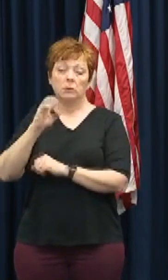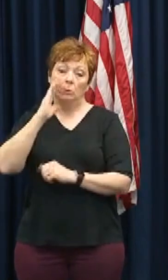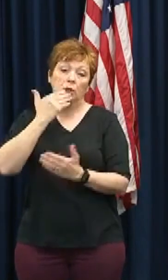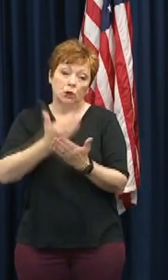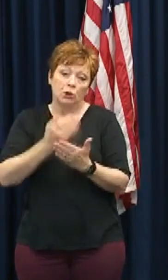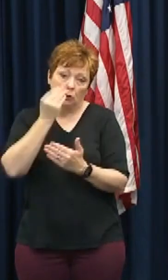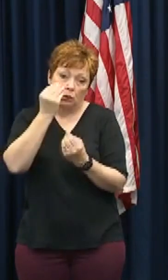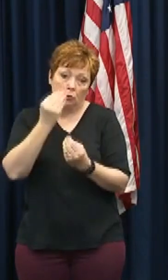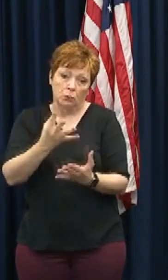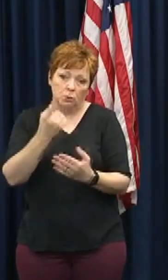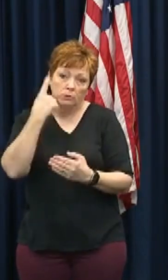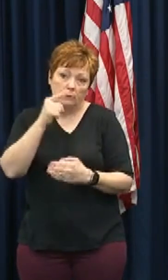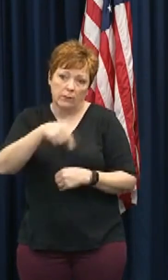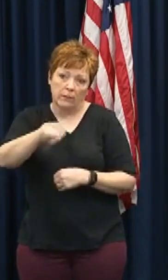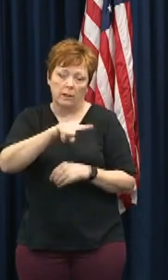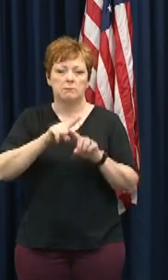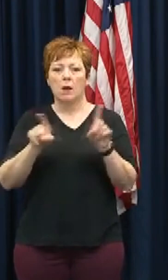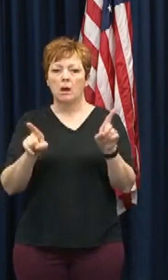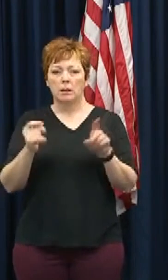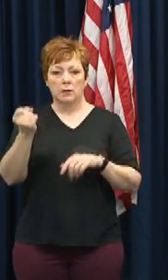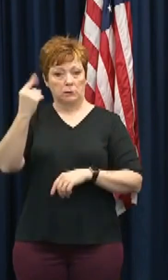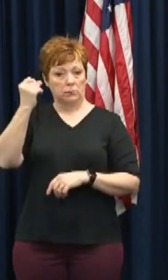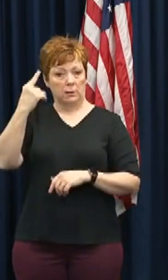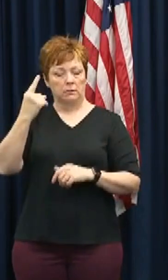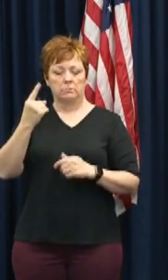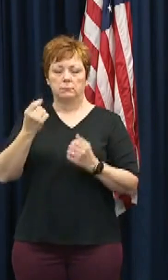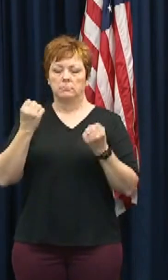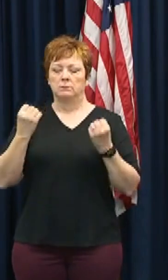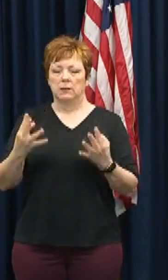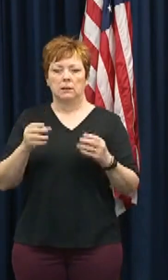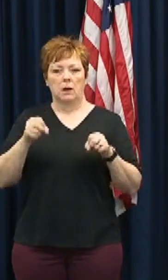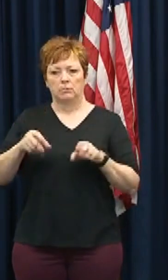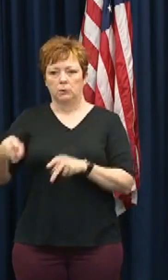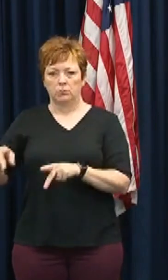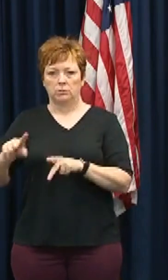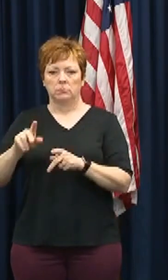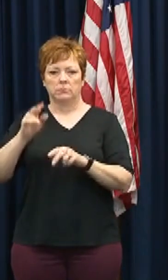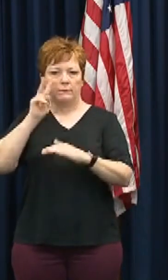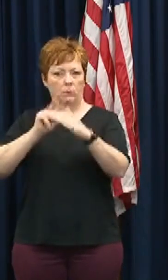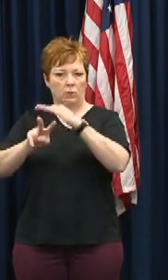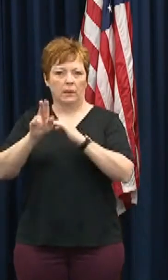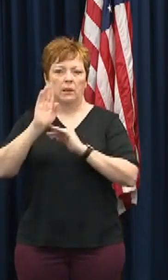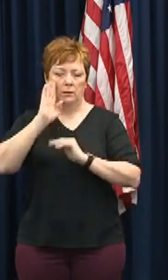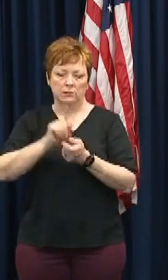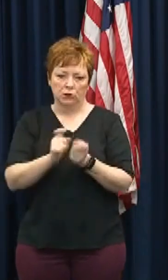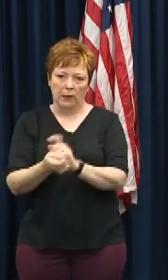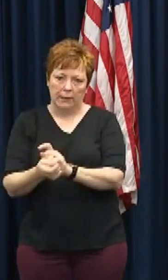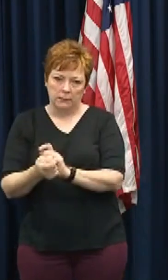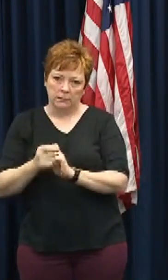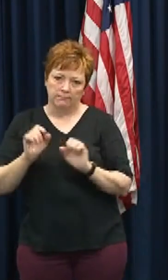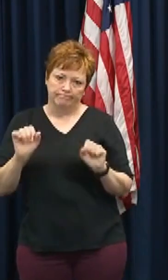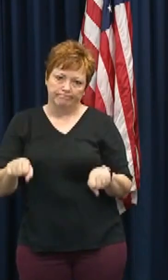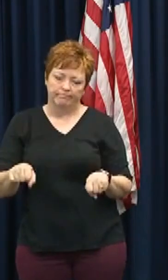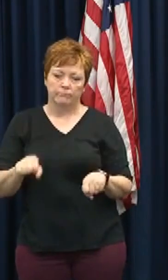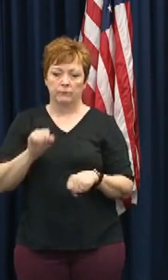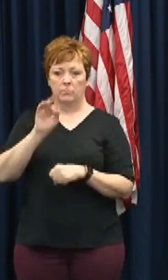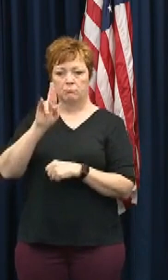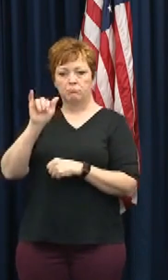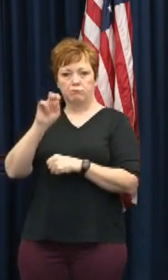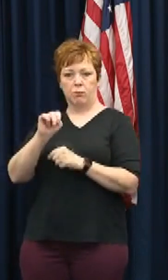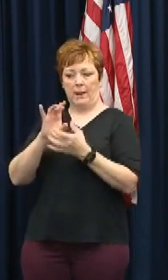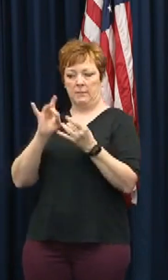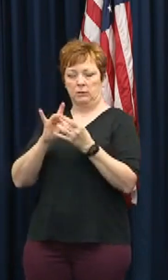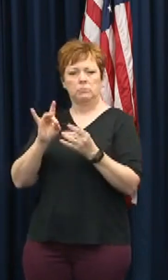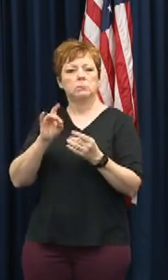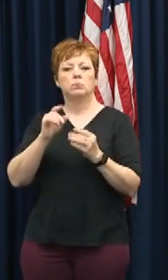them. However, there are plenty of opportunities for the forecast to change. And as Brian mentioned, we recommend that you